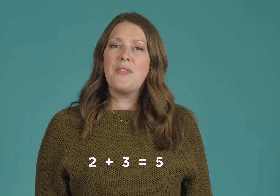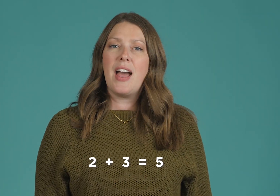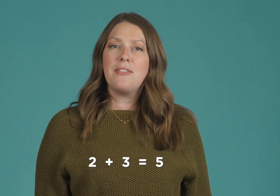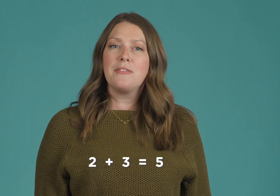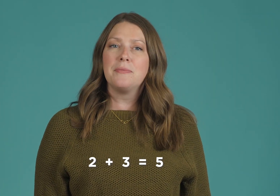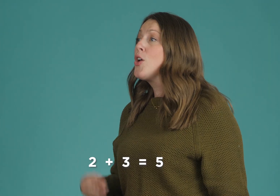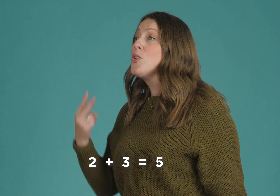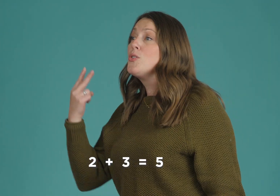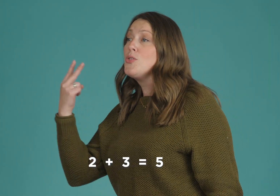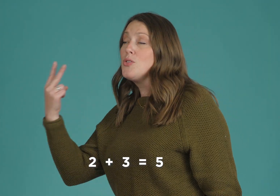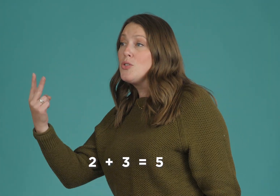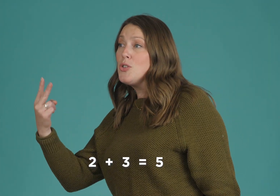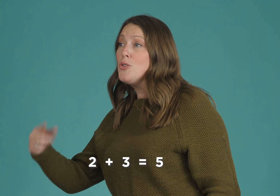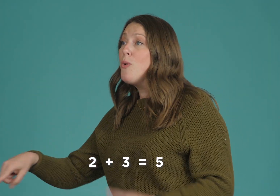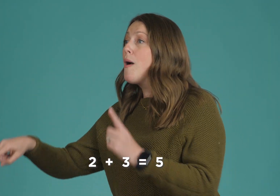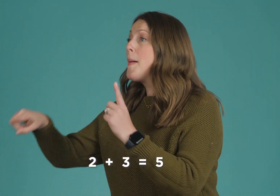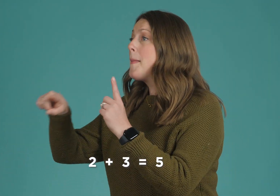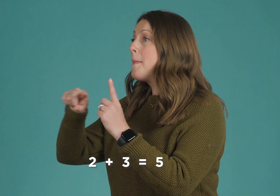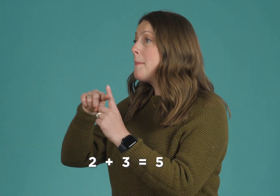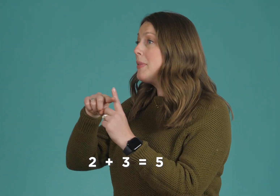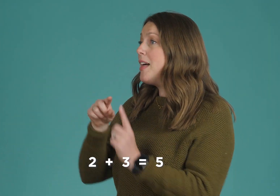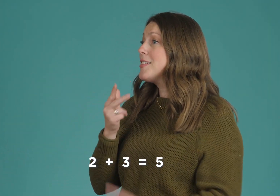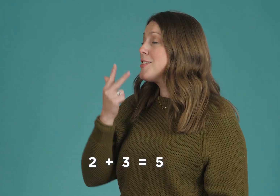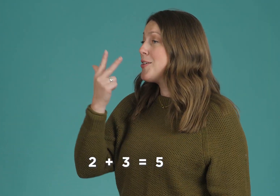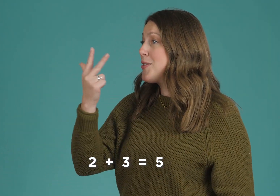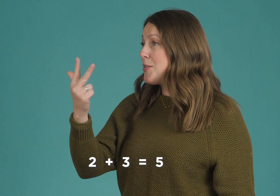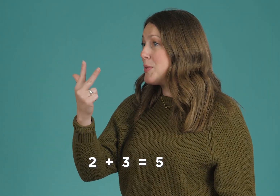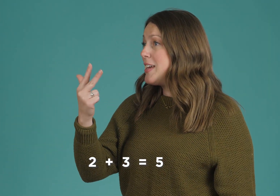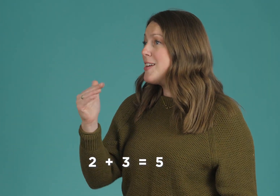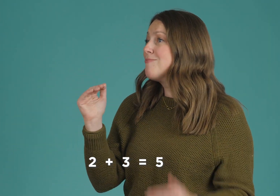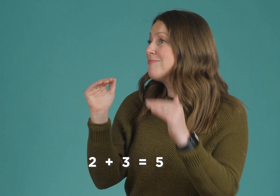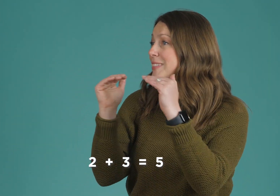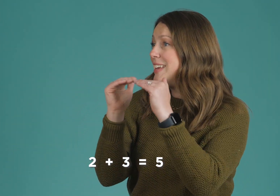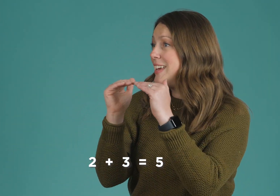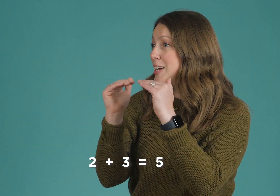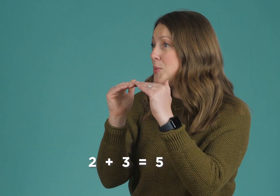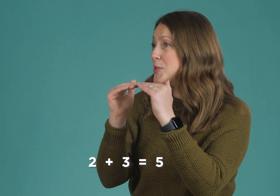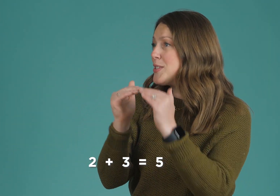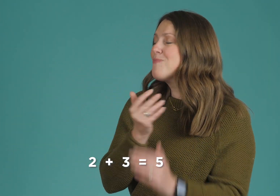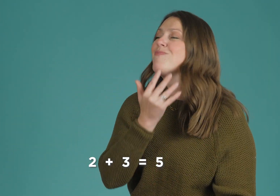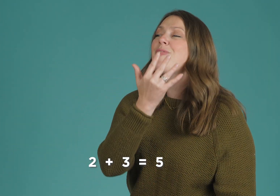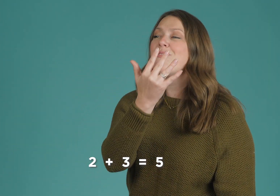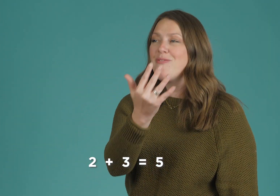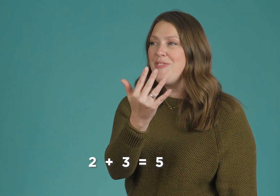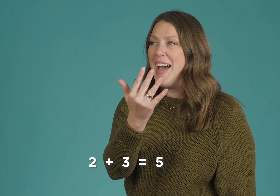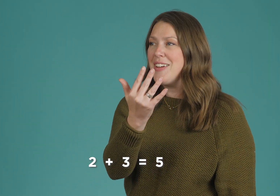5. 2 plus 3 equals 5.